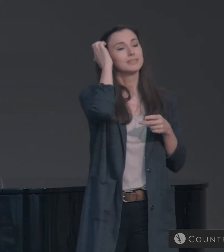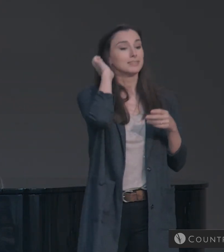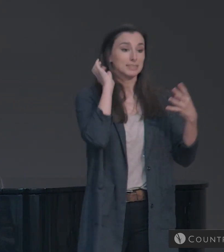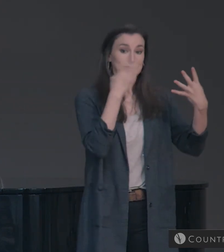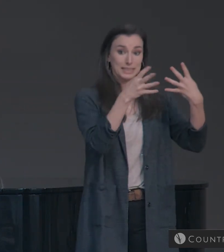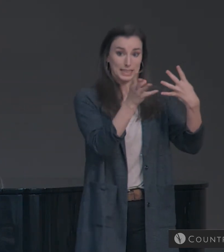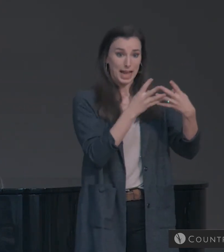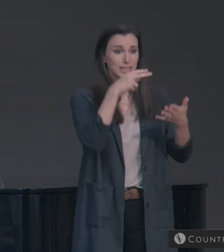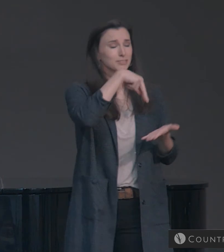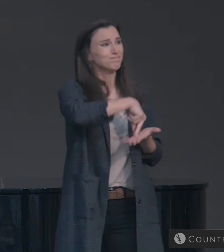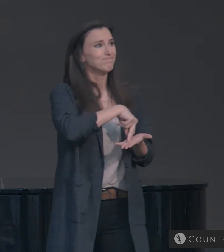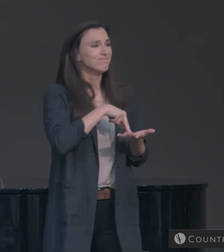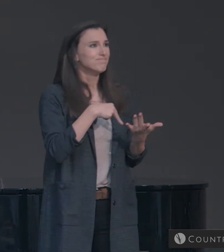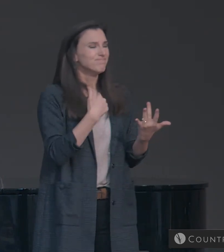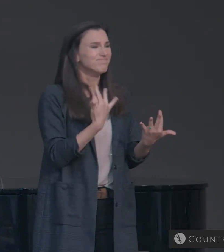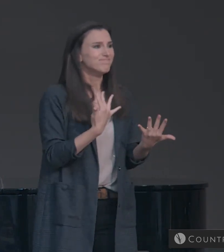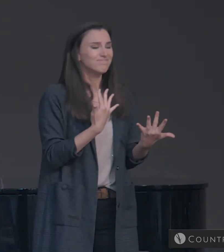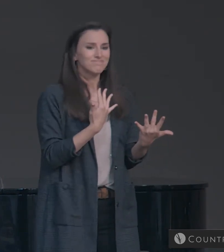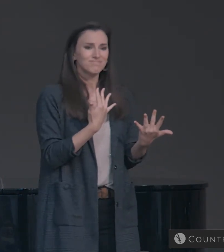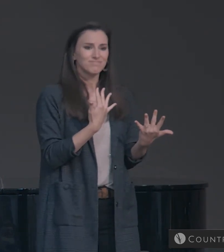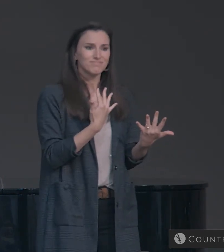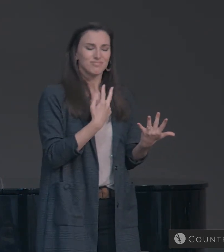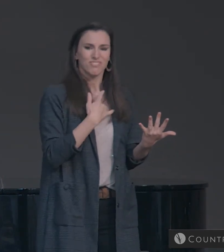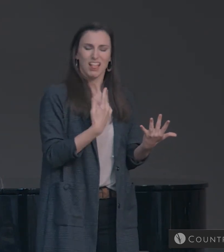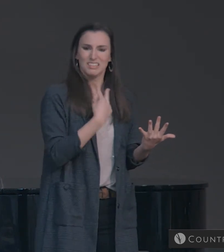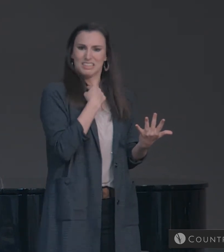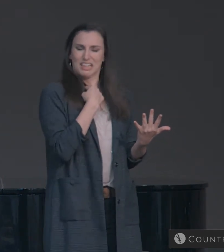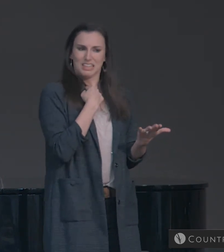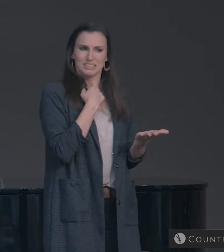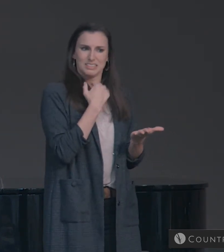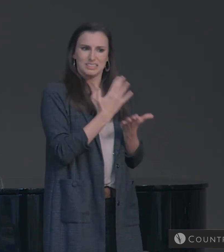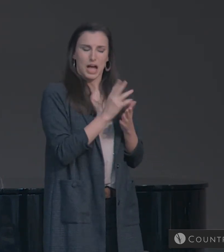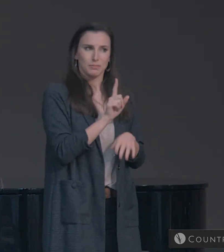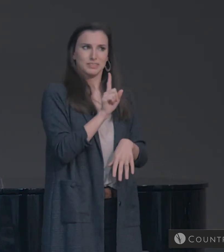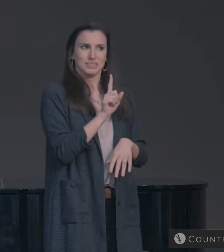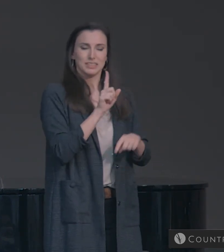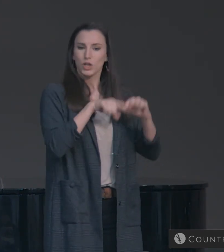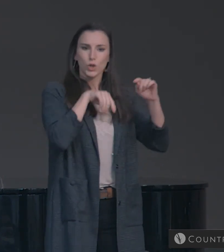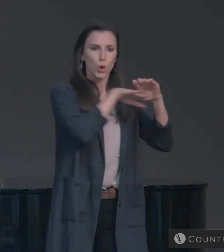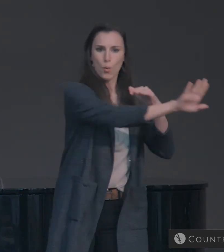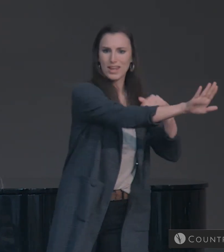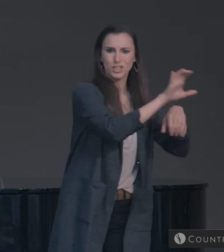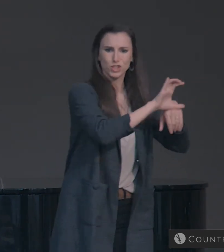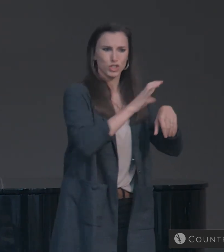But at the gate, he stopped. He stayed there.